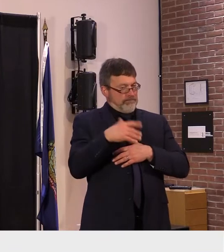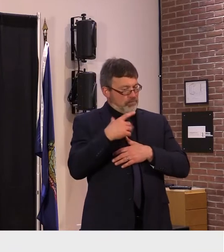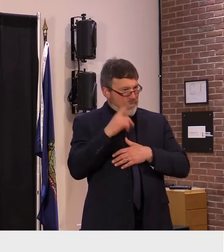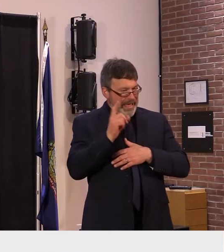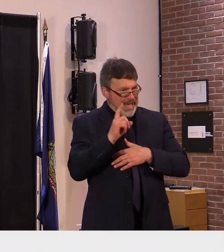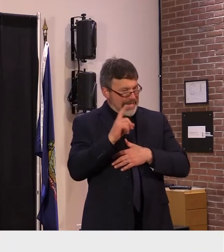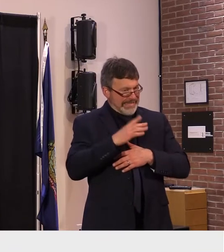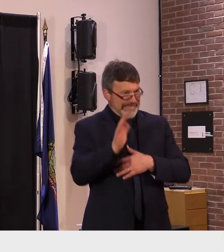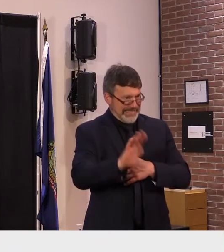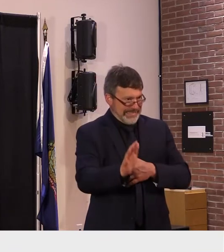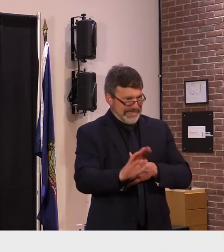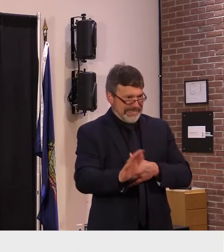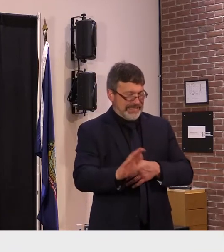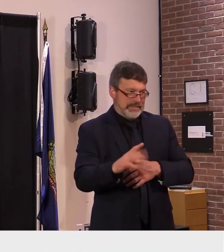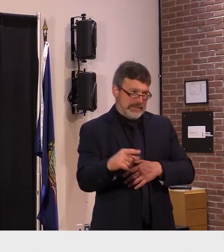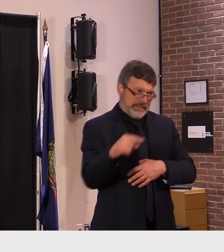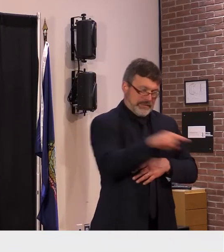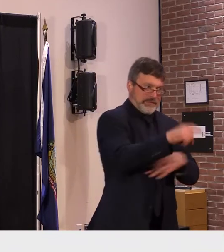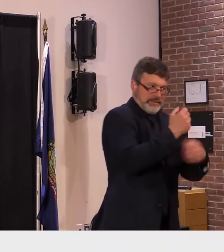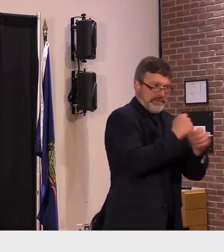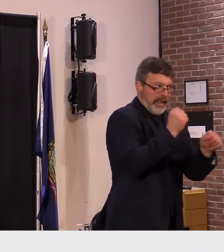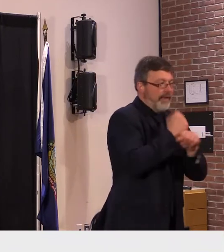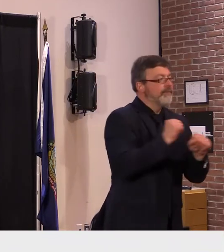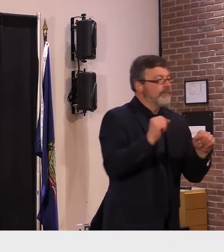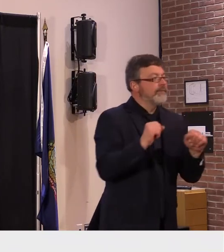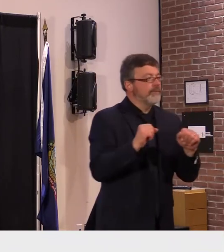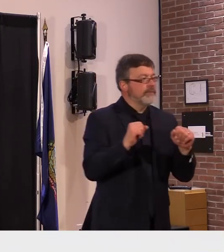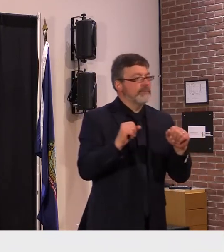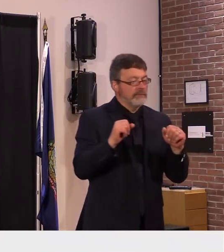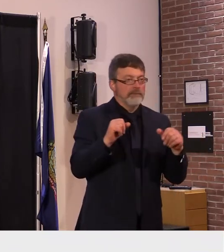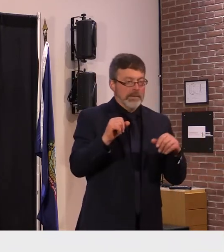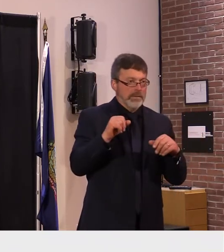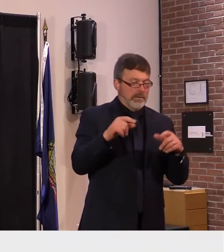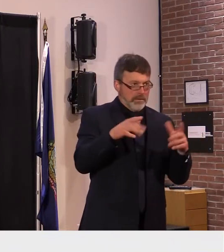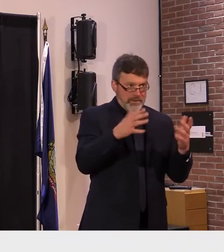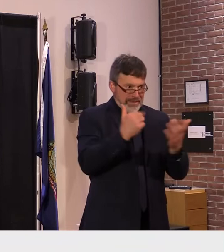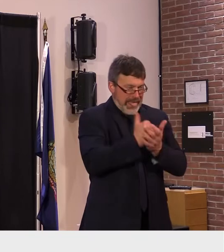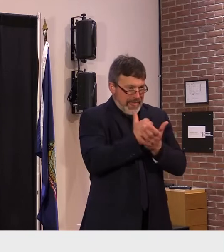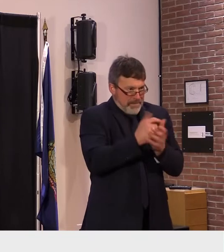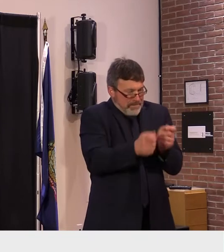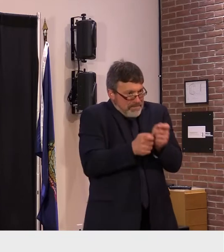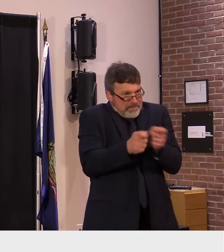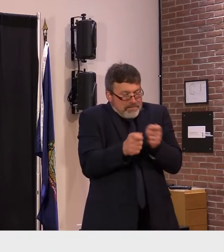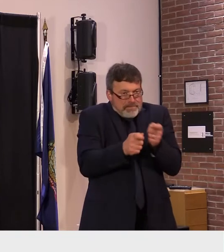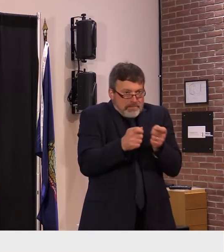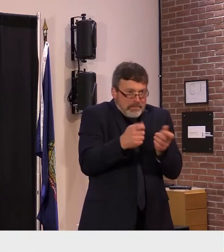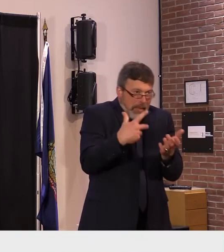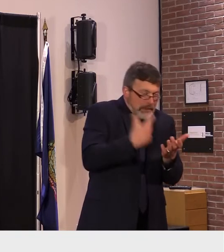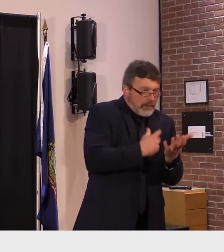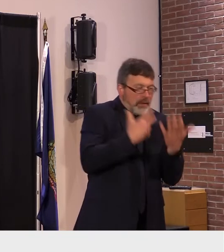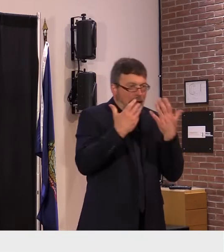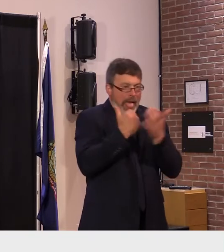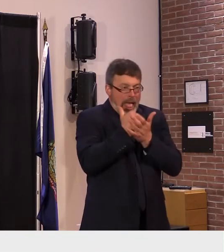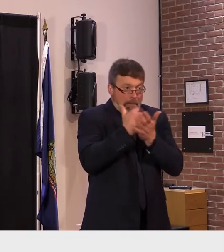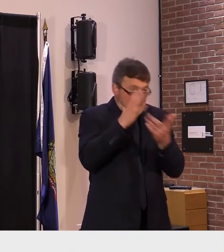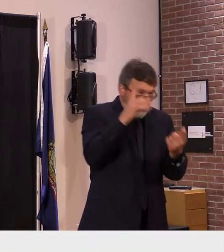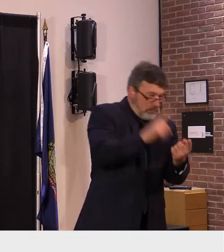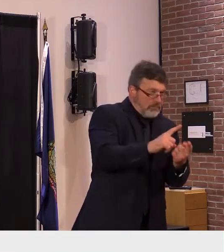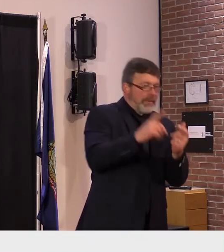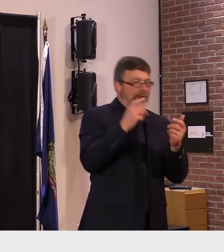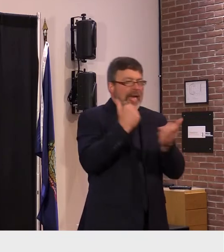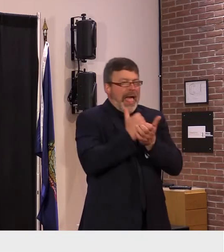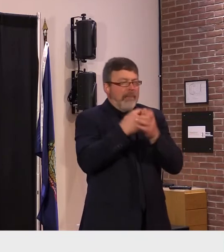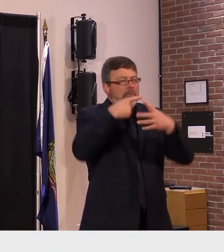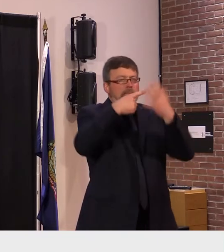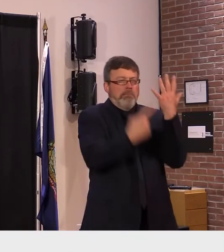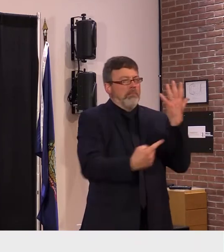then you might be alone and not have anybody around to resuscitate you um and going to an overdose prevention site